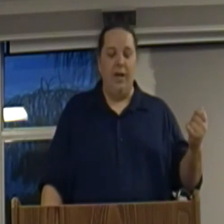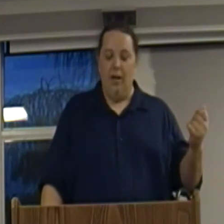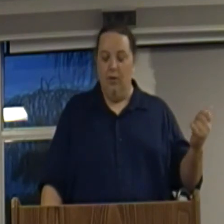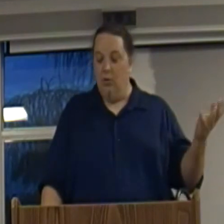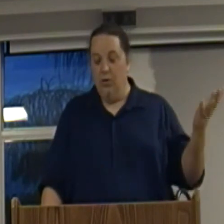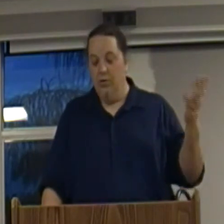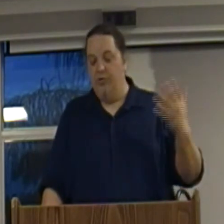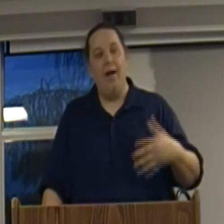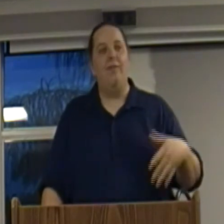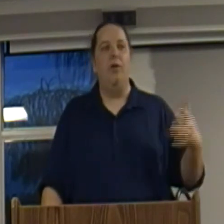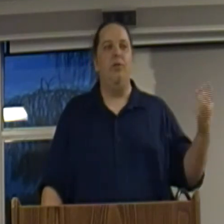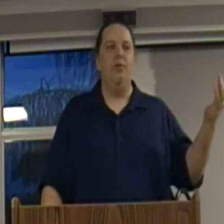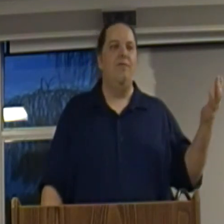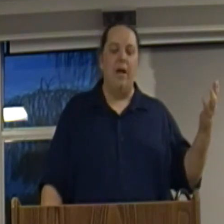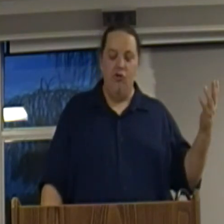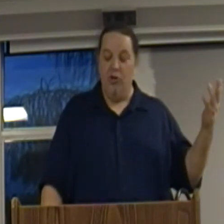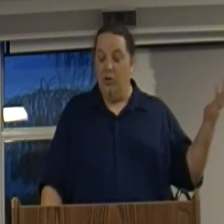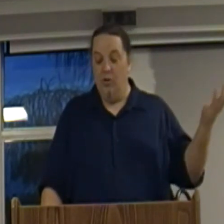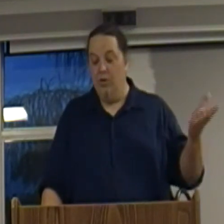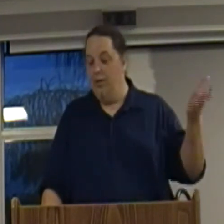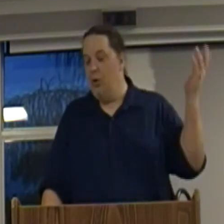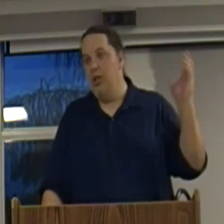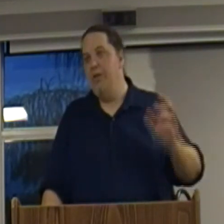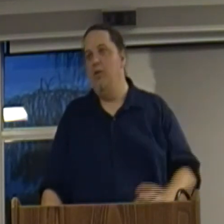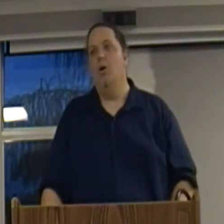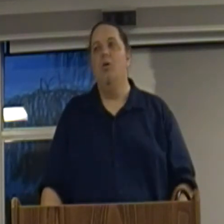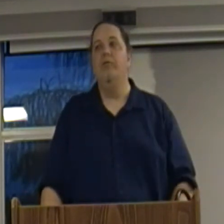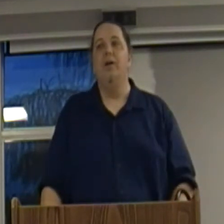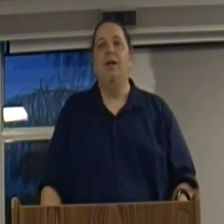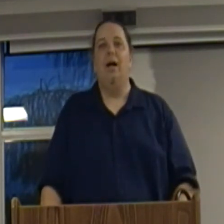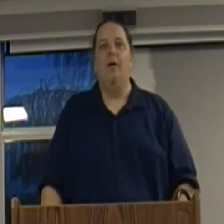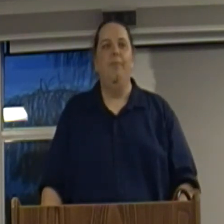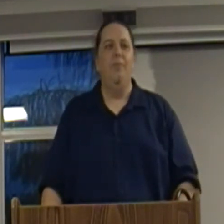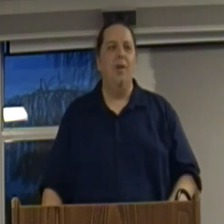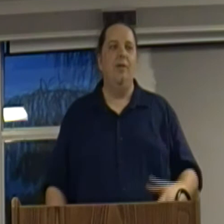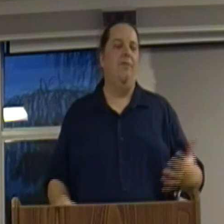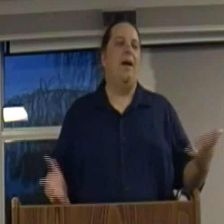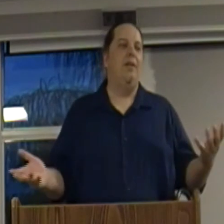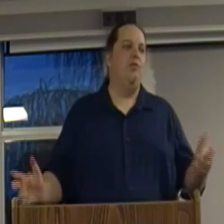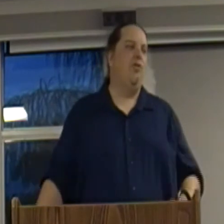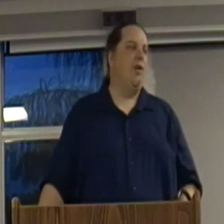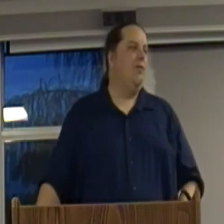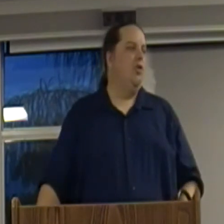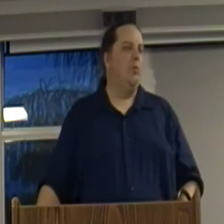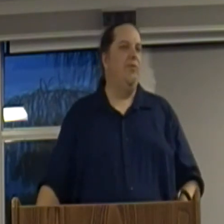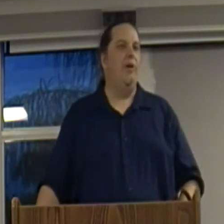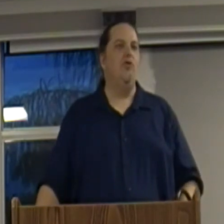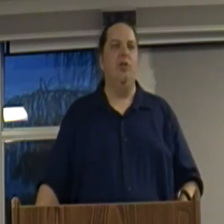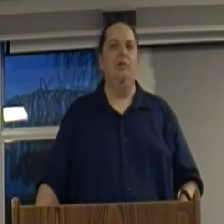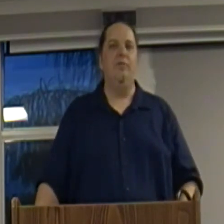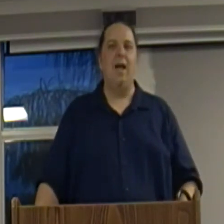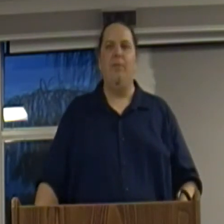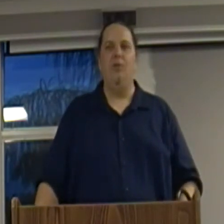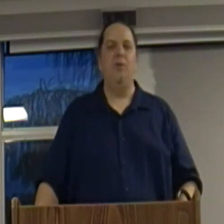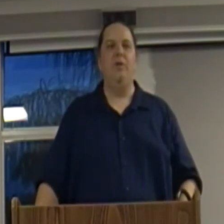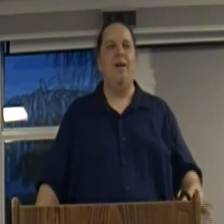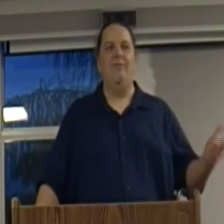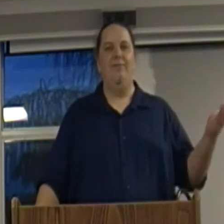Hotel, or the Davros Convention, or the Bohemian Grove. Um, and in fact, that's just kind of the normal functioning of the capitalists. I mean, we have,